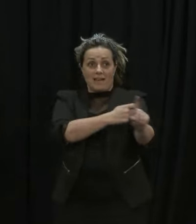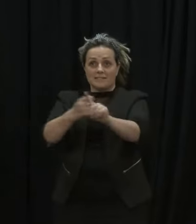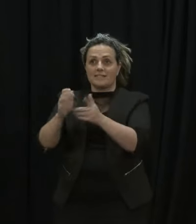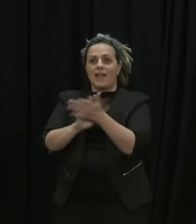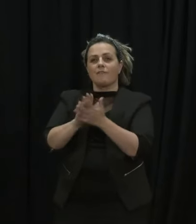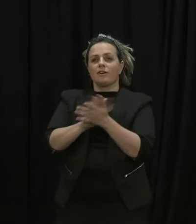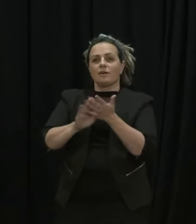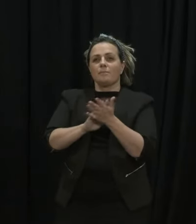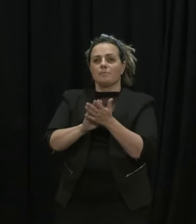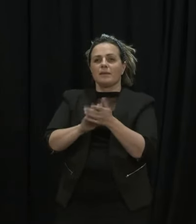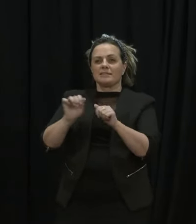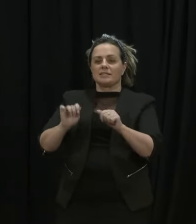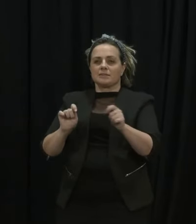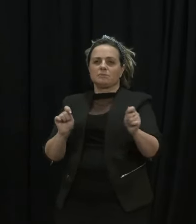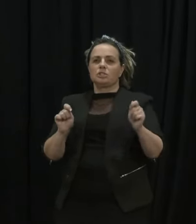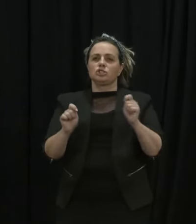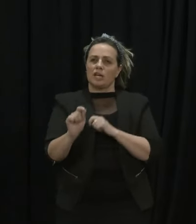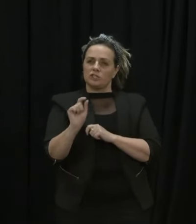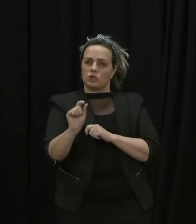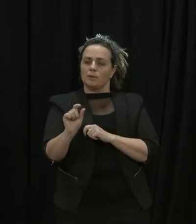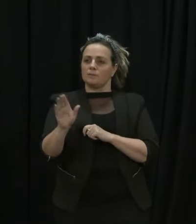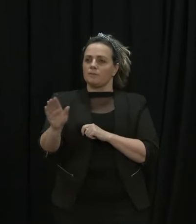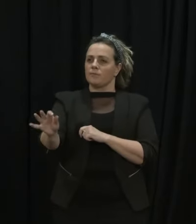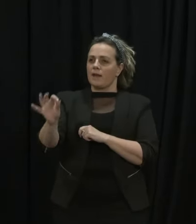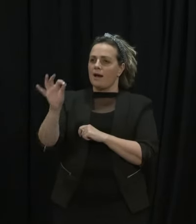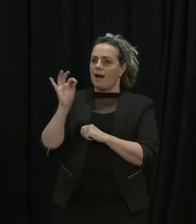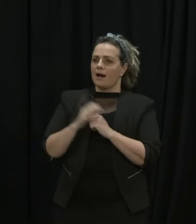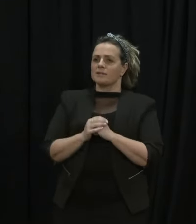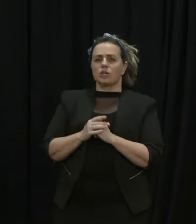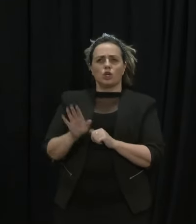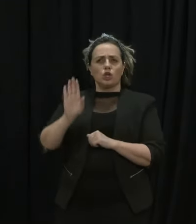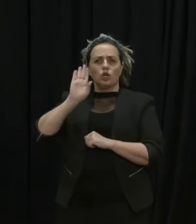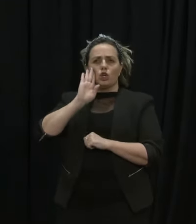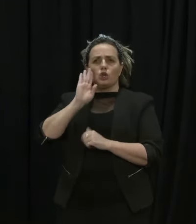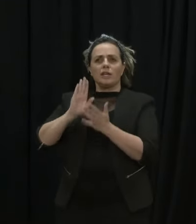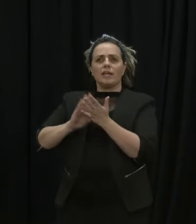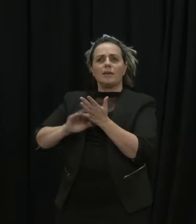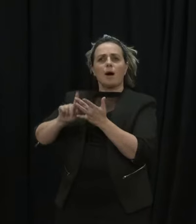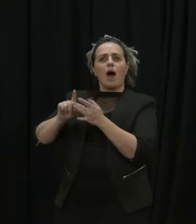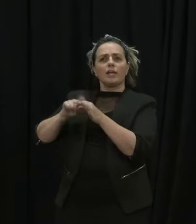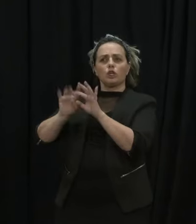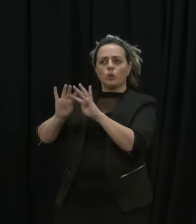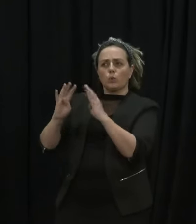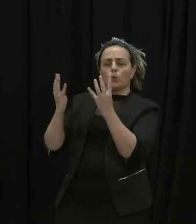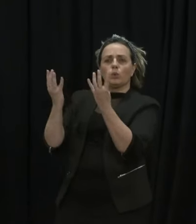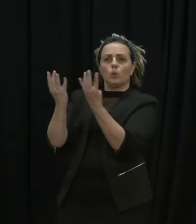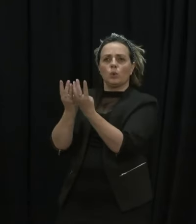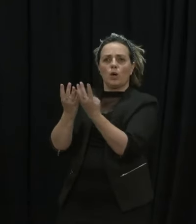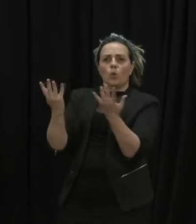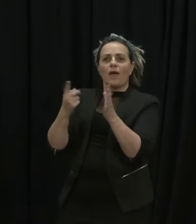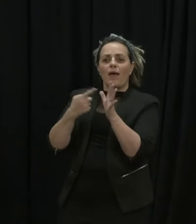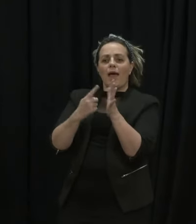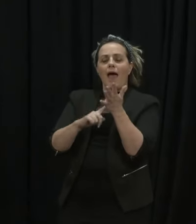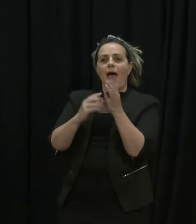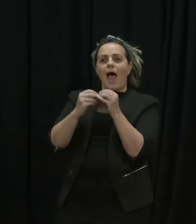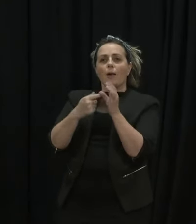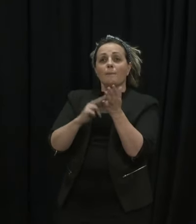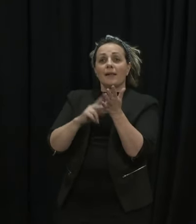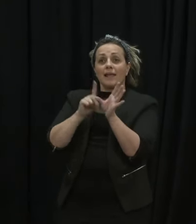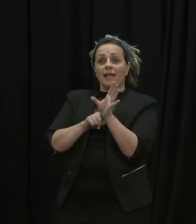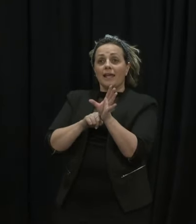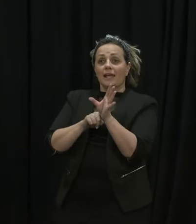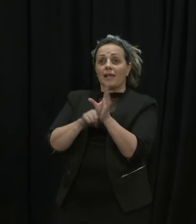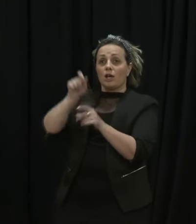get them to Jason. Director General, we've got information to suggest that somebody at one of the MIQ facilities in Albany had left the